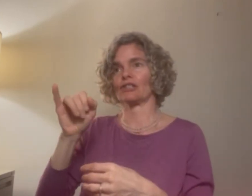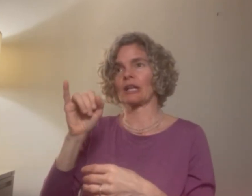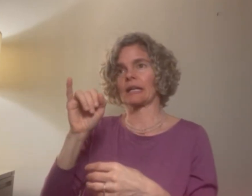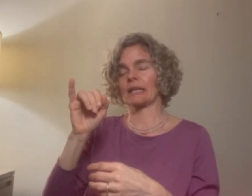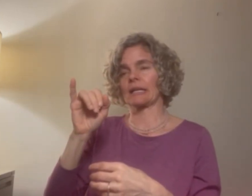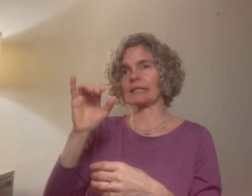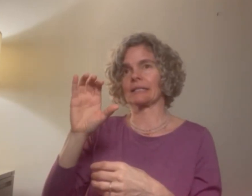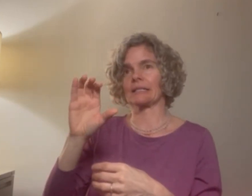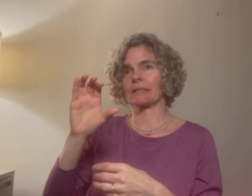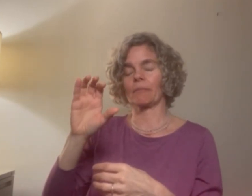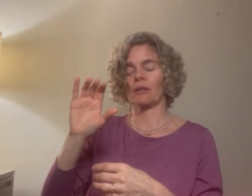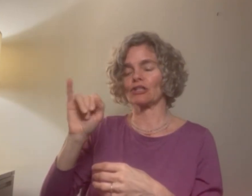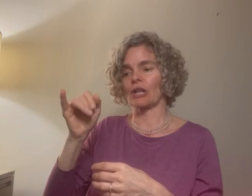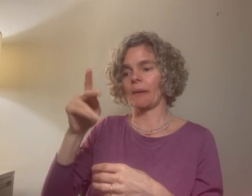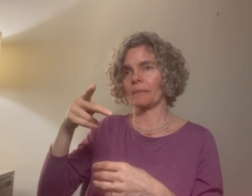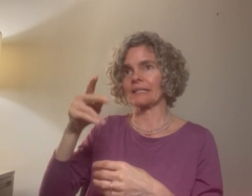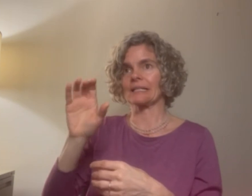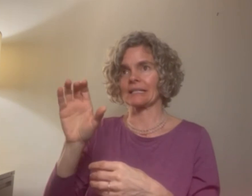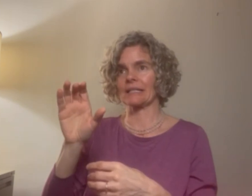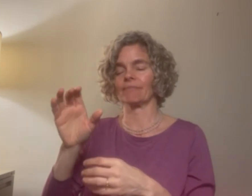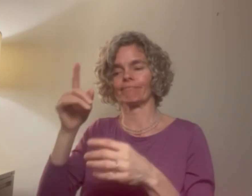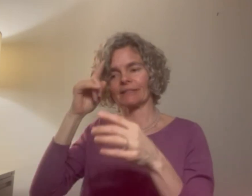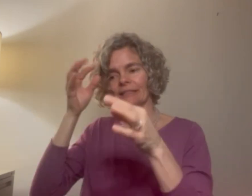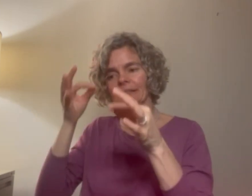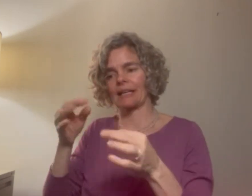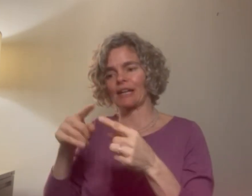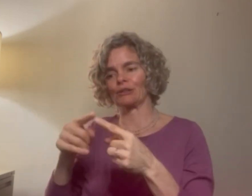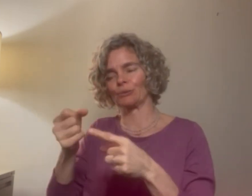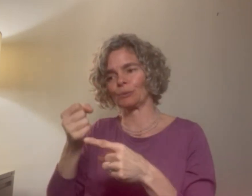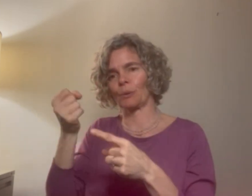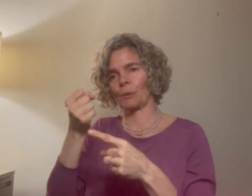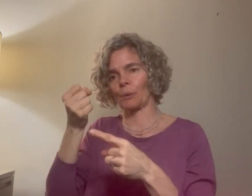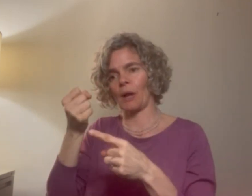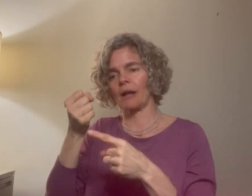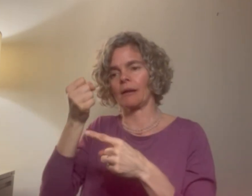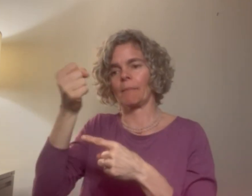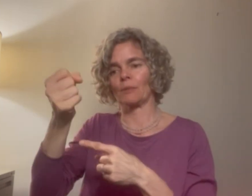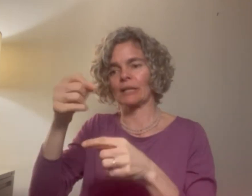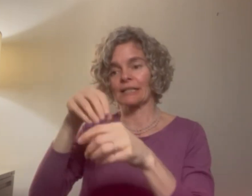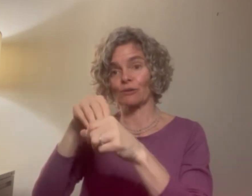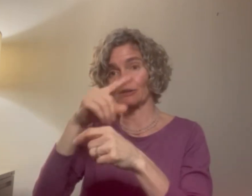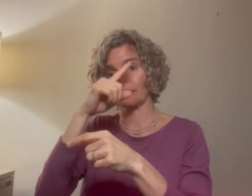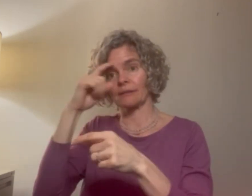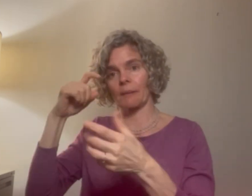that.